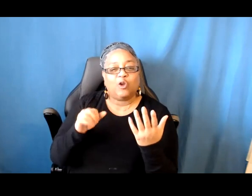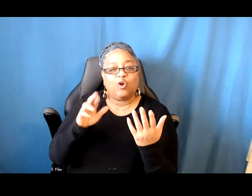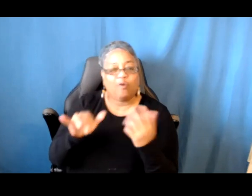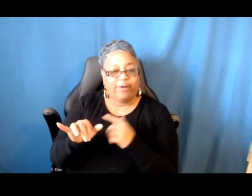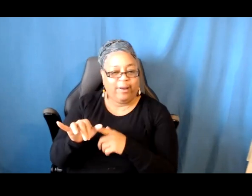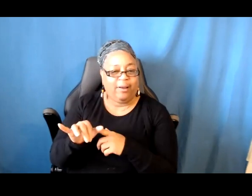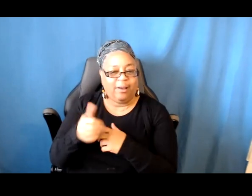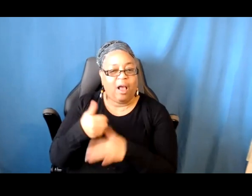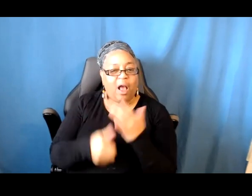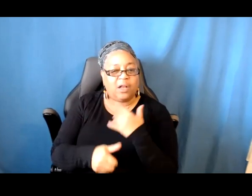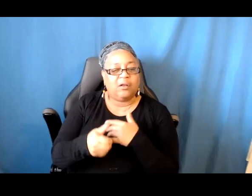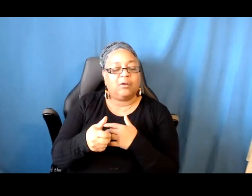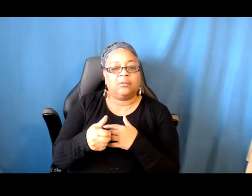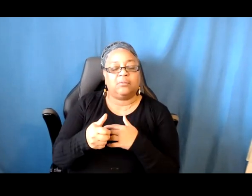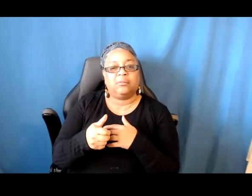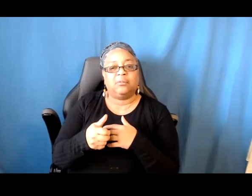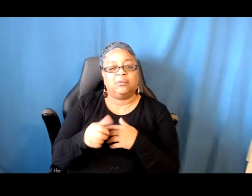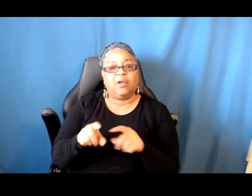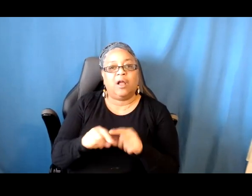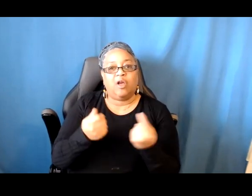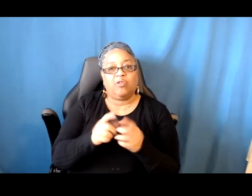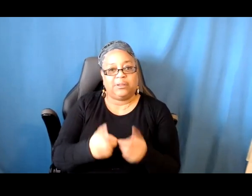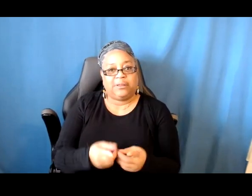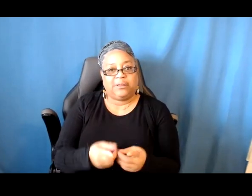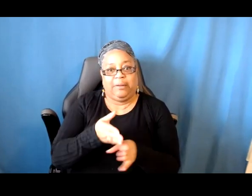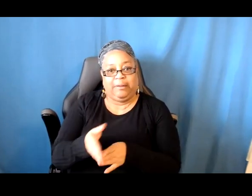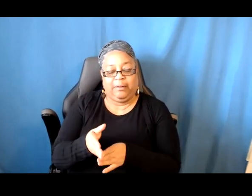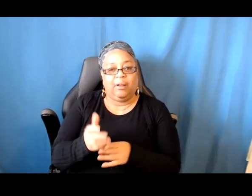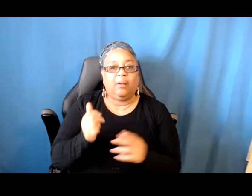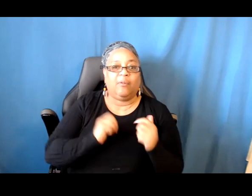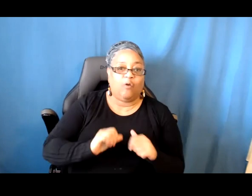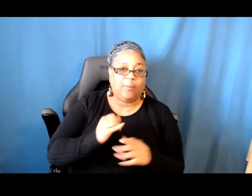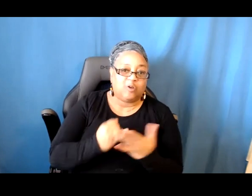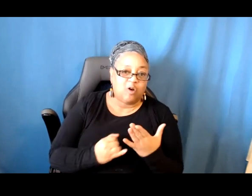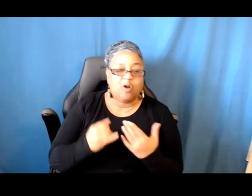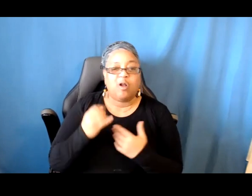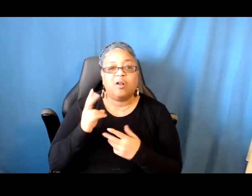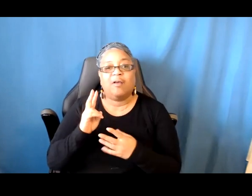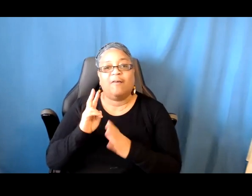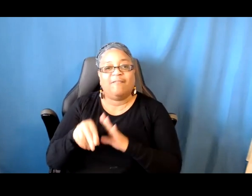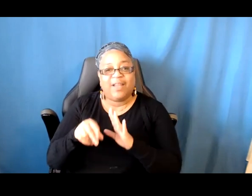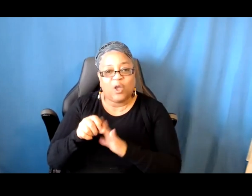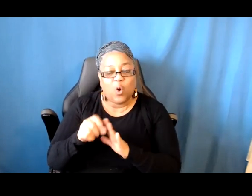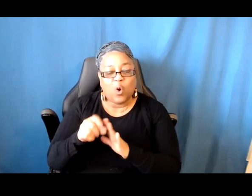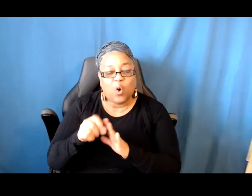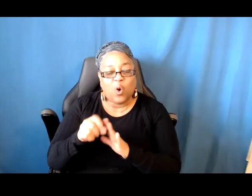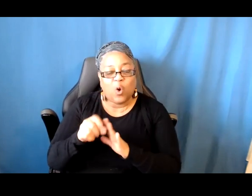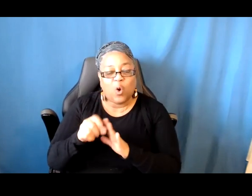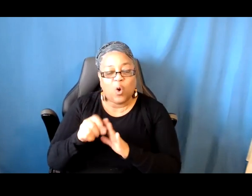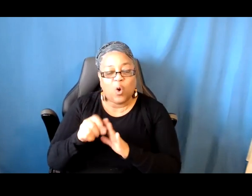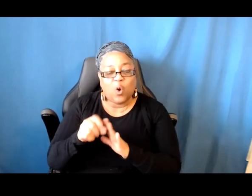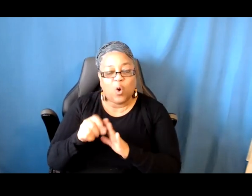the sub-discipline of time-based work, performance art, video art, or something like that. So again, the